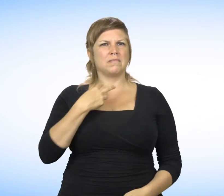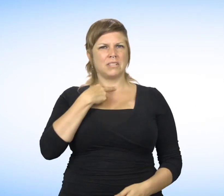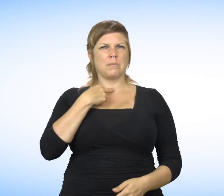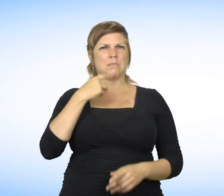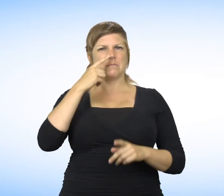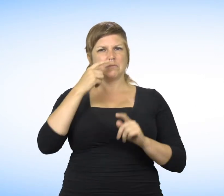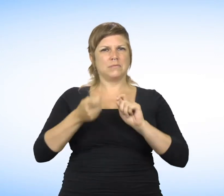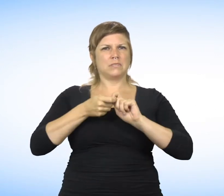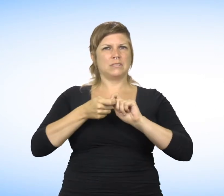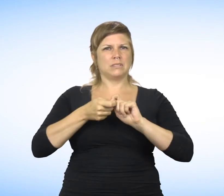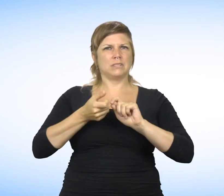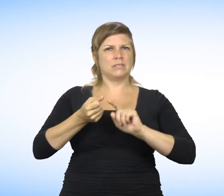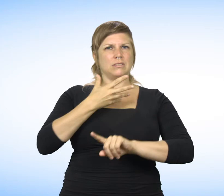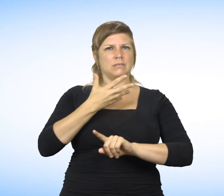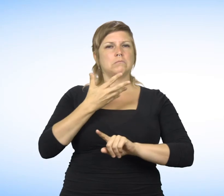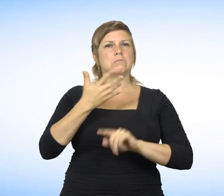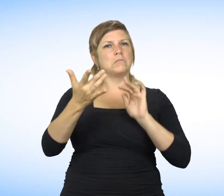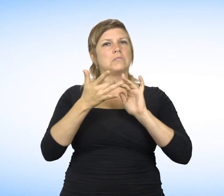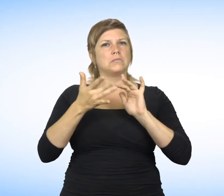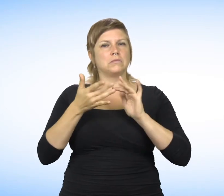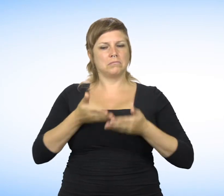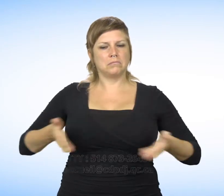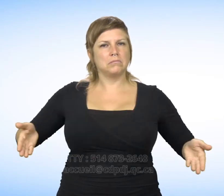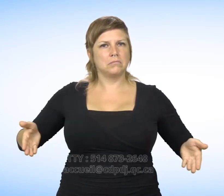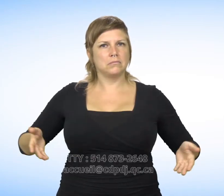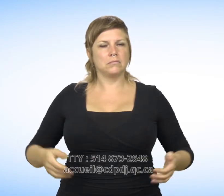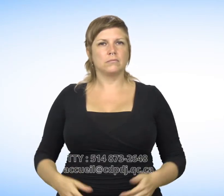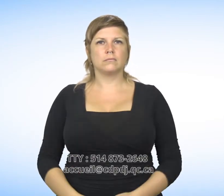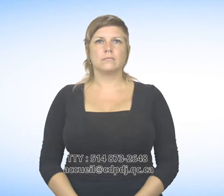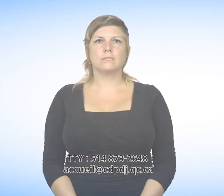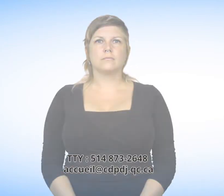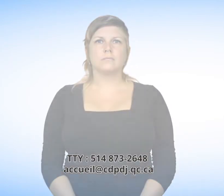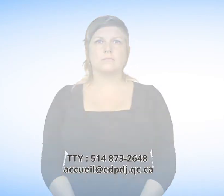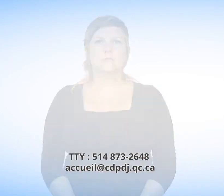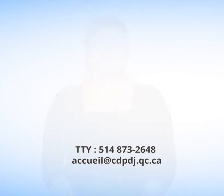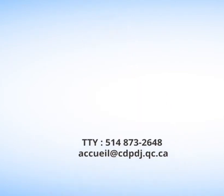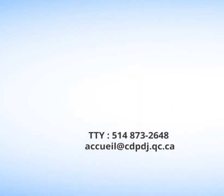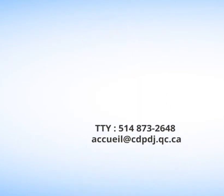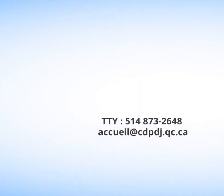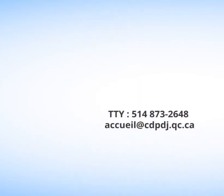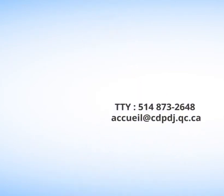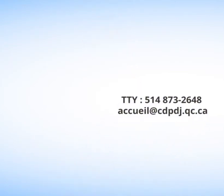If you believe you have been a victim of reprisals, contact us by TTY at 514-873